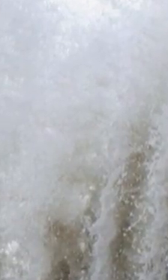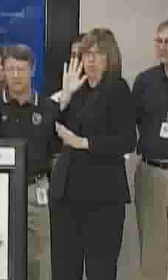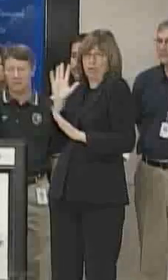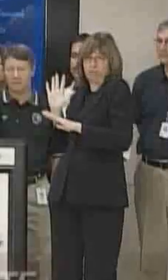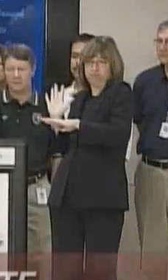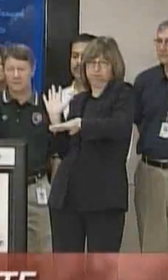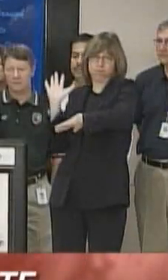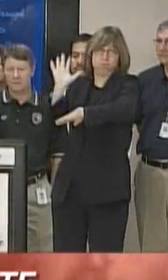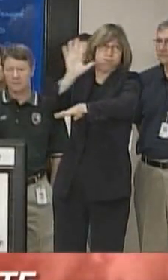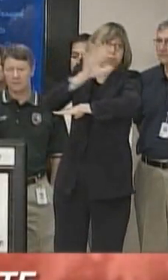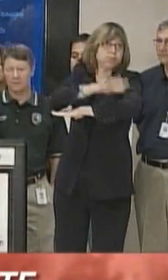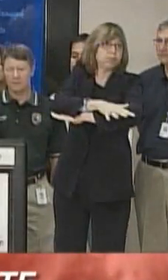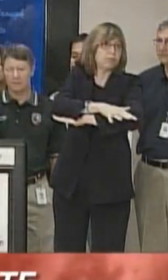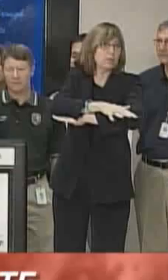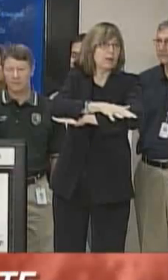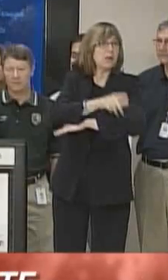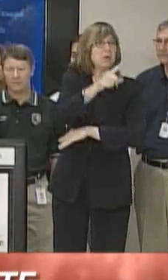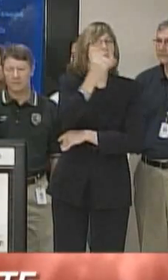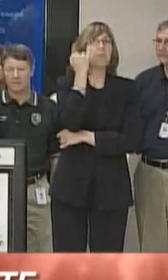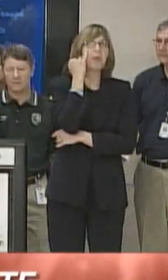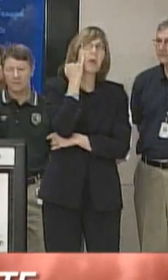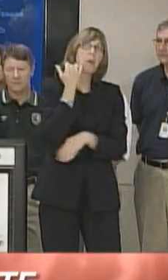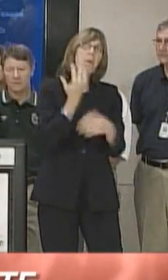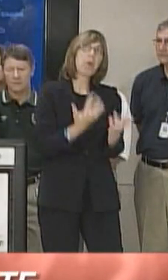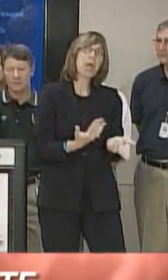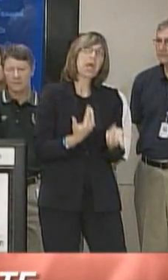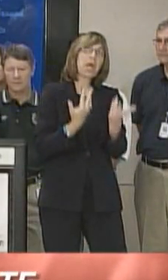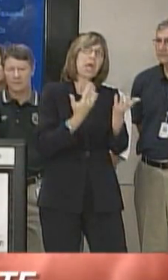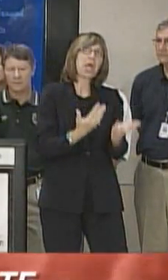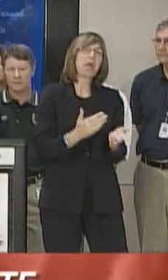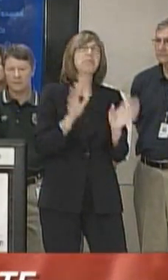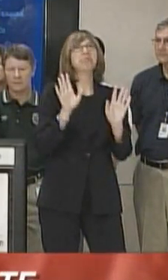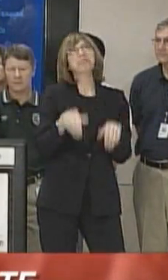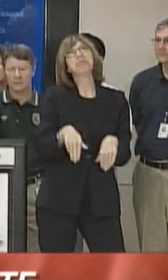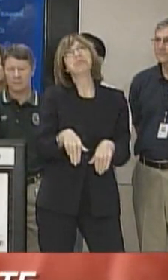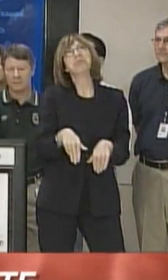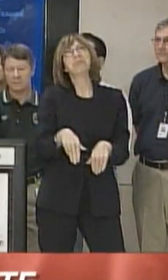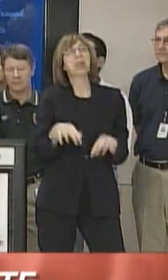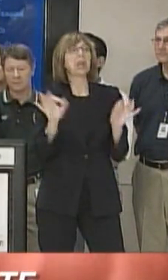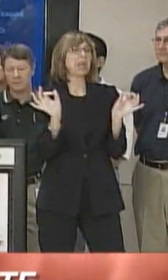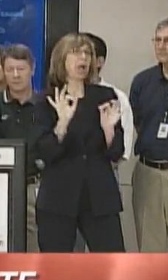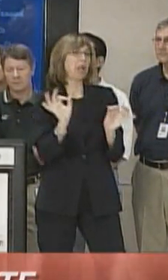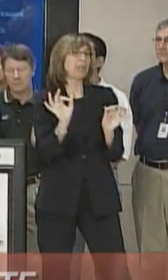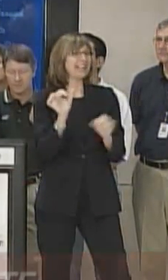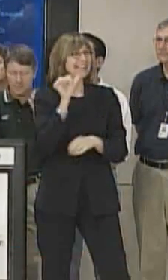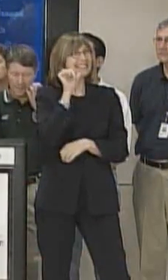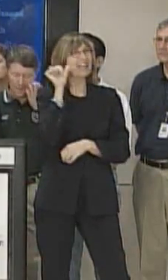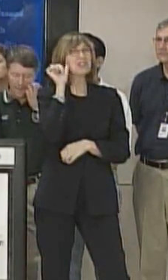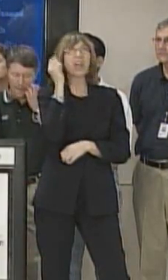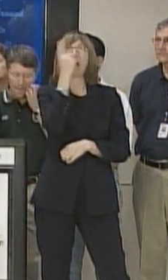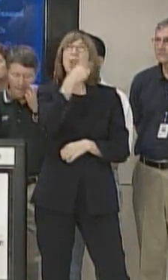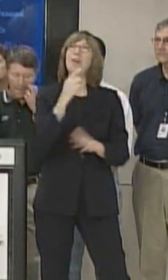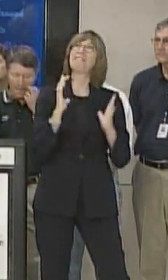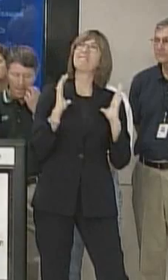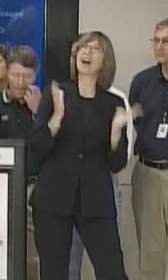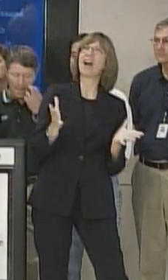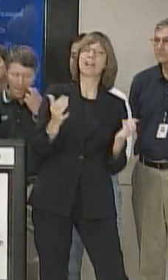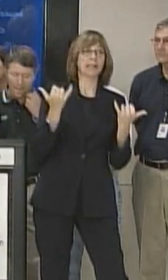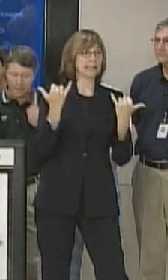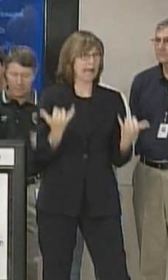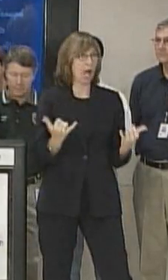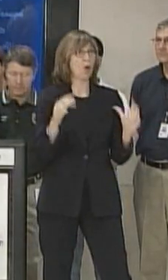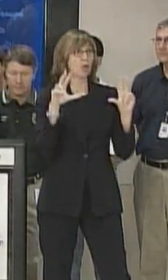you had a plan that you were just going to wait it out in place, it may have made sense to you yesterday. It does not make sense now.